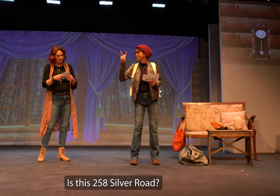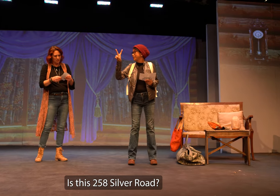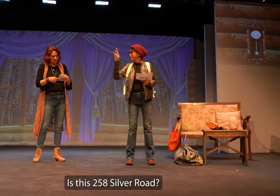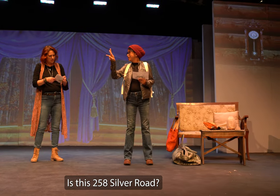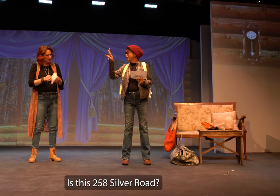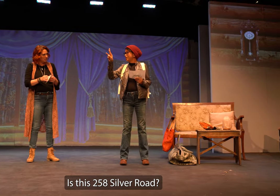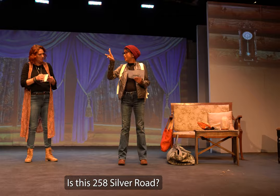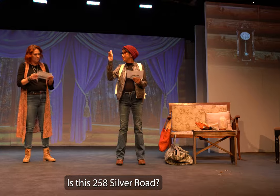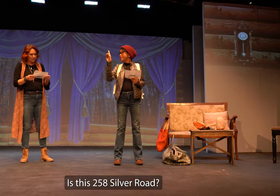Road?